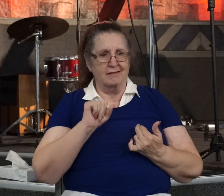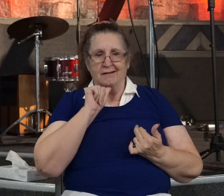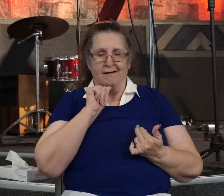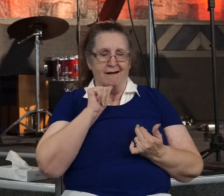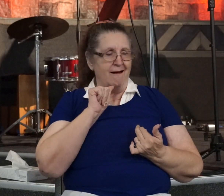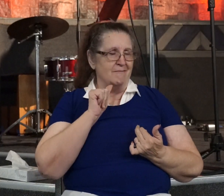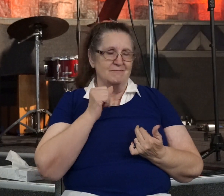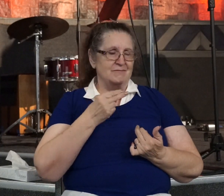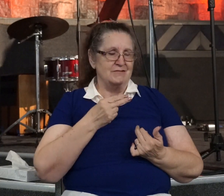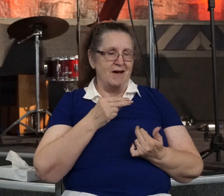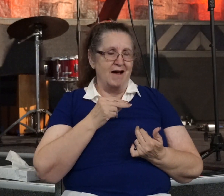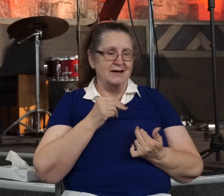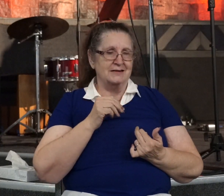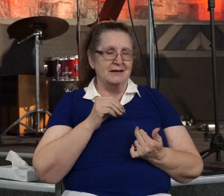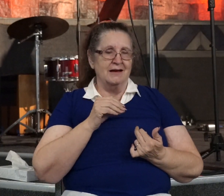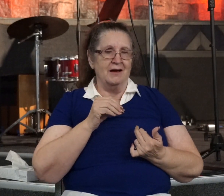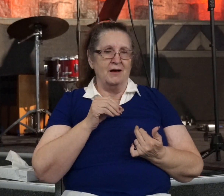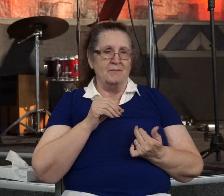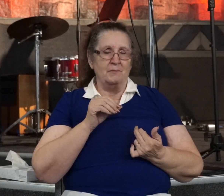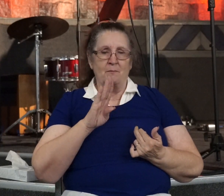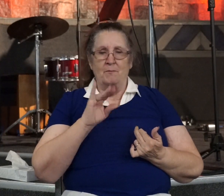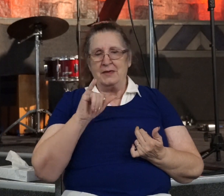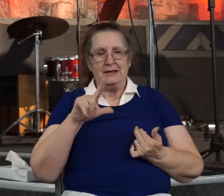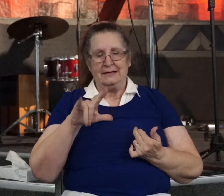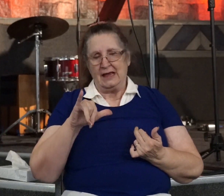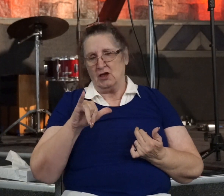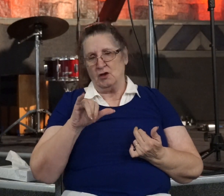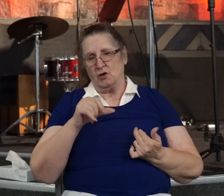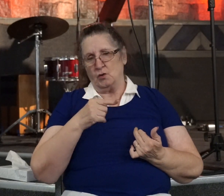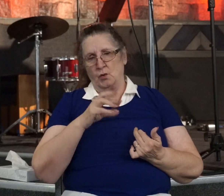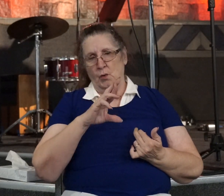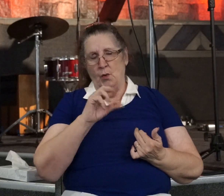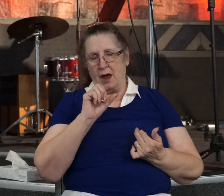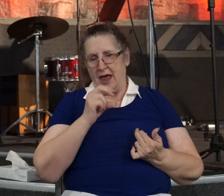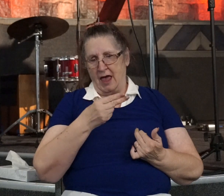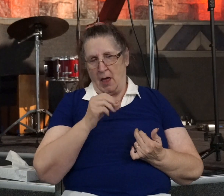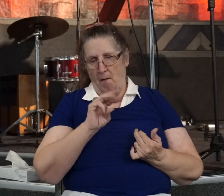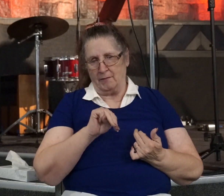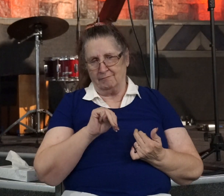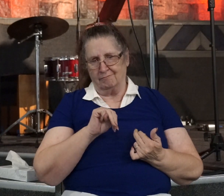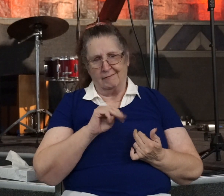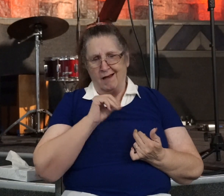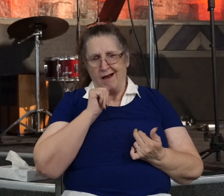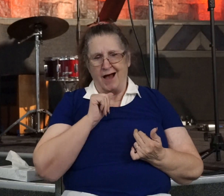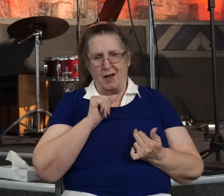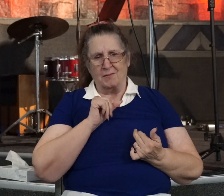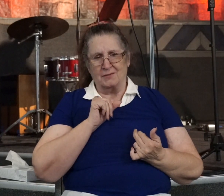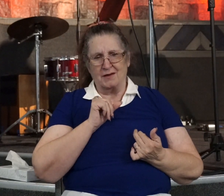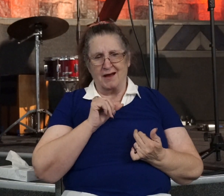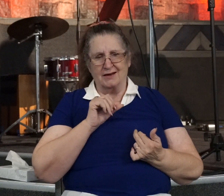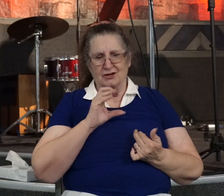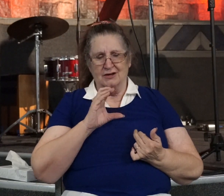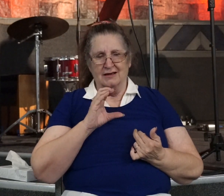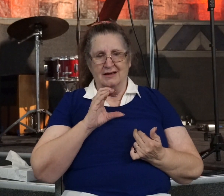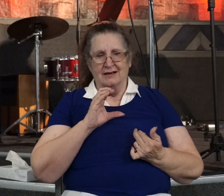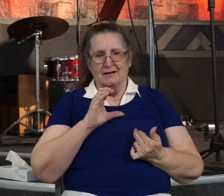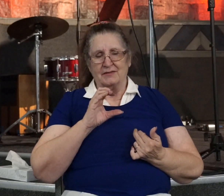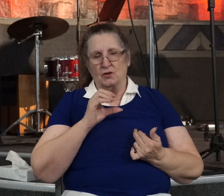I'm no Greg Laurie, right these were men who were used mightily by God in a very public way